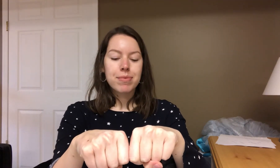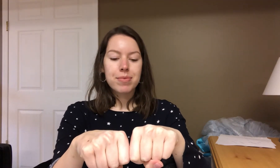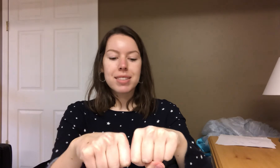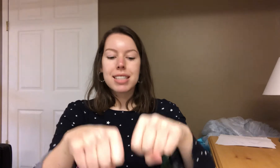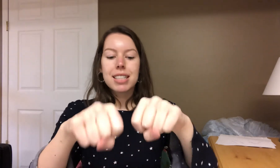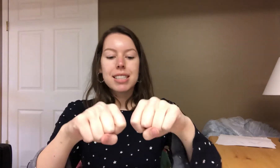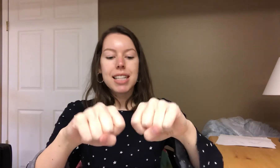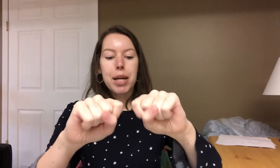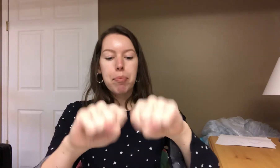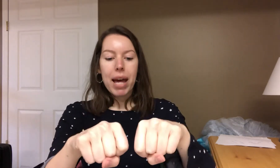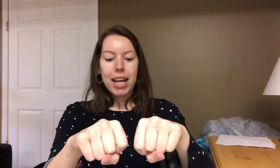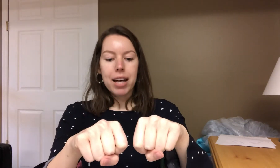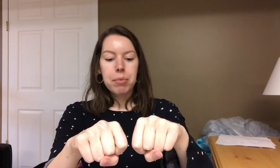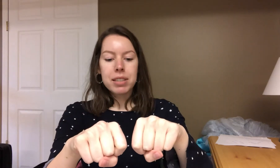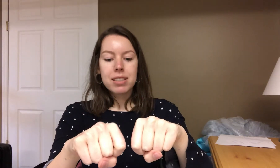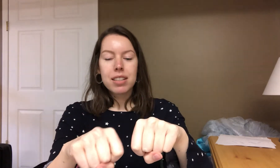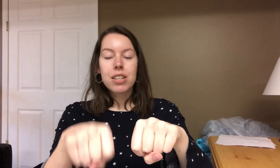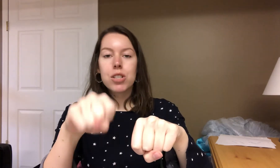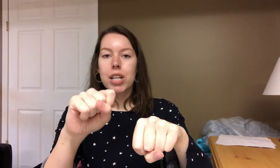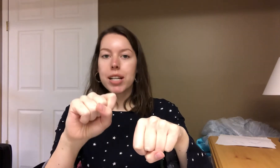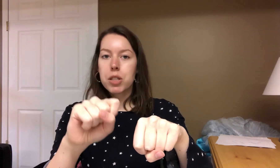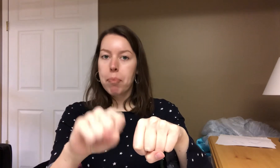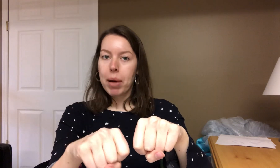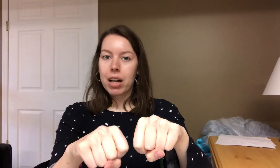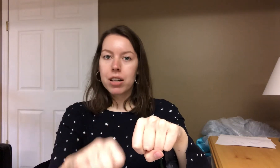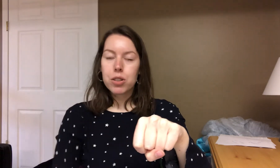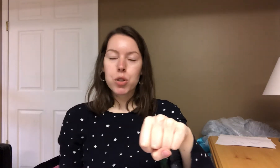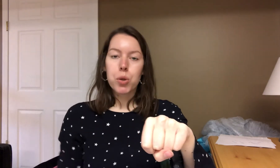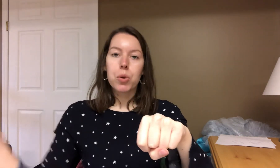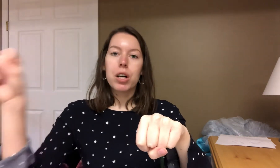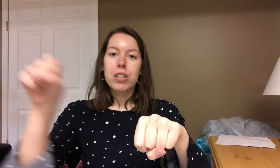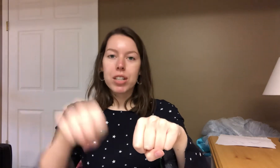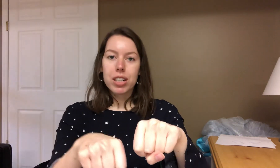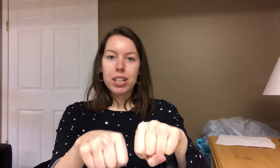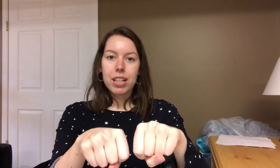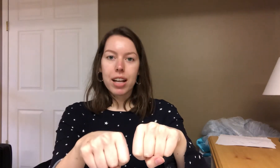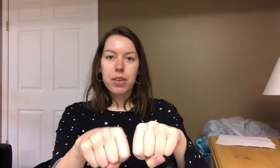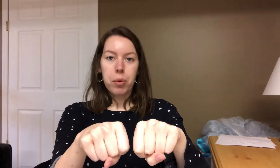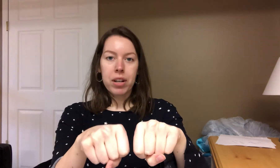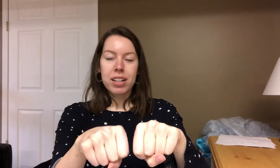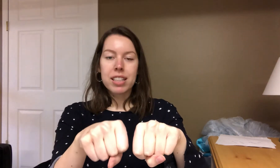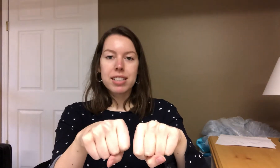Say pam. Change puh to ur and the word is.